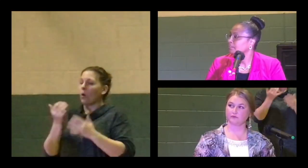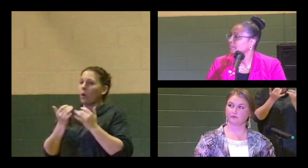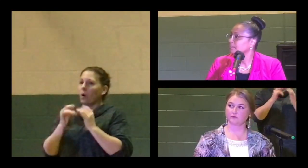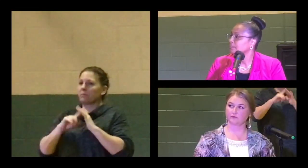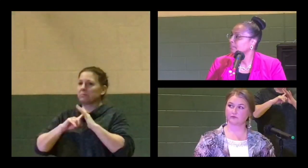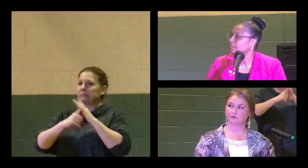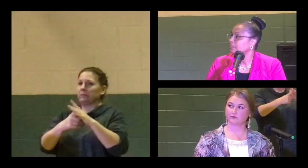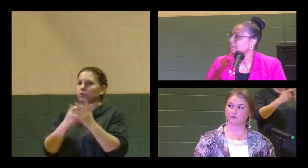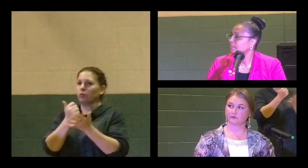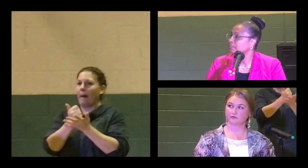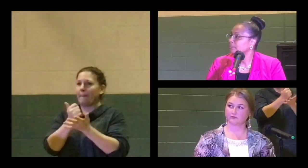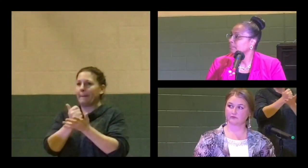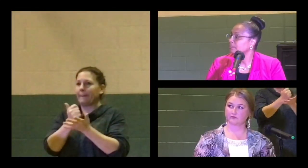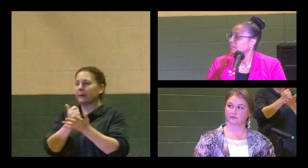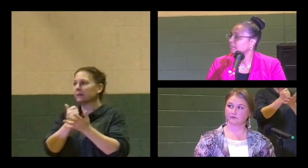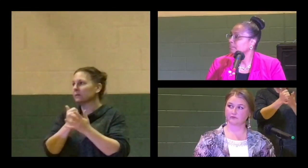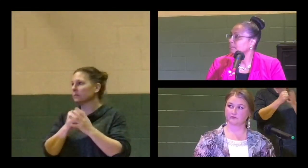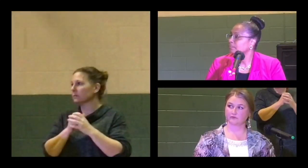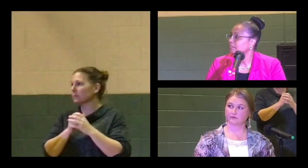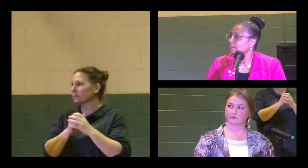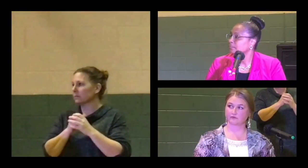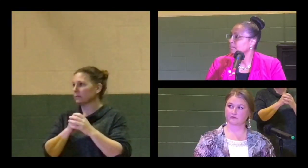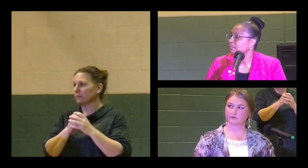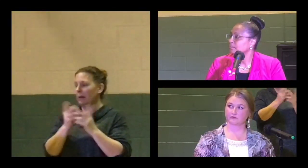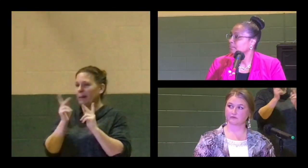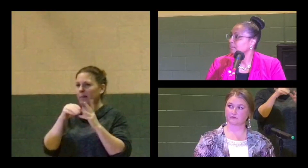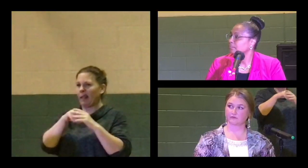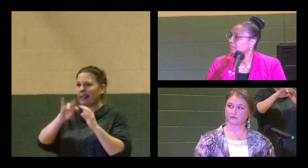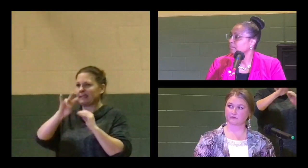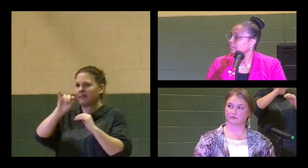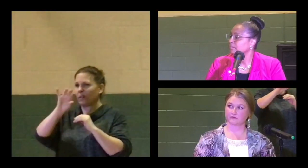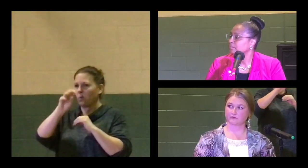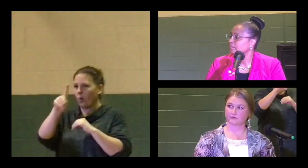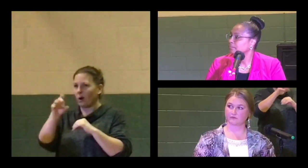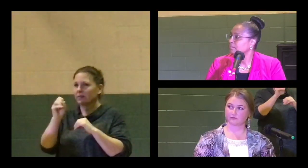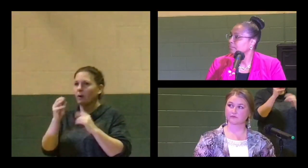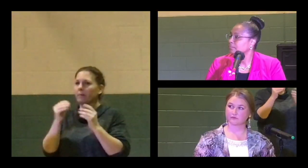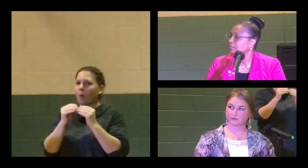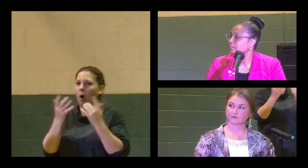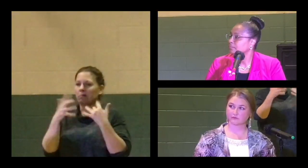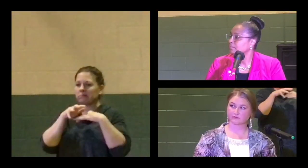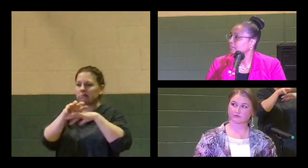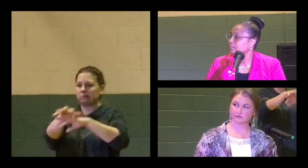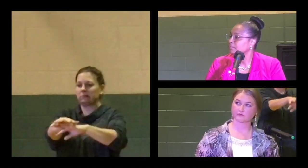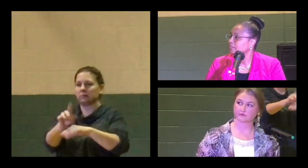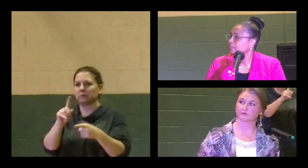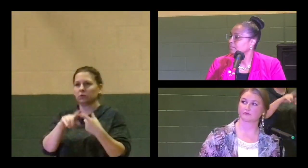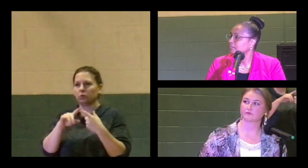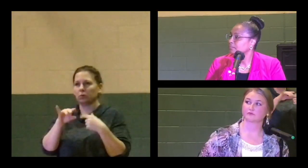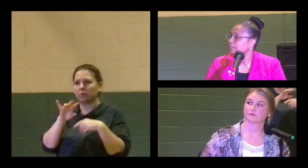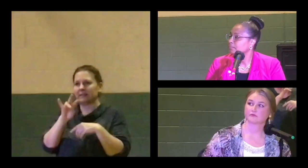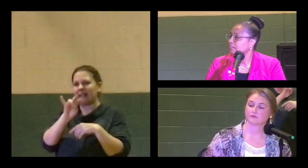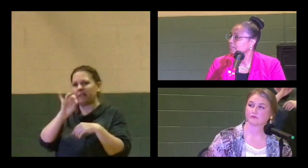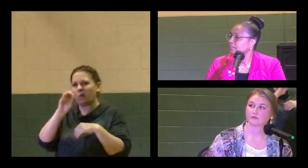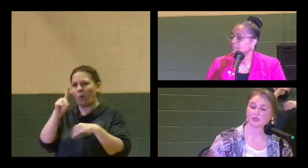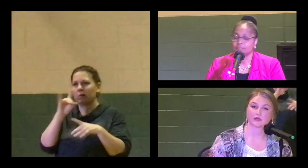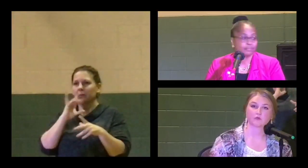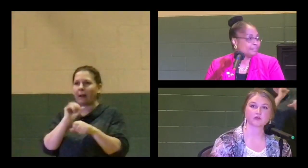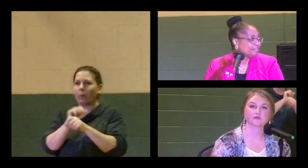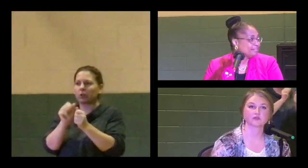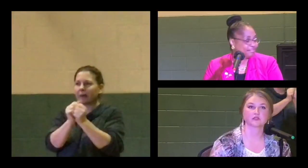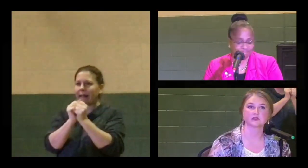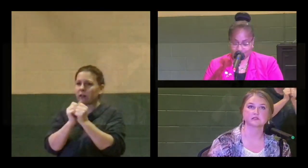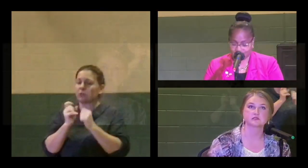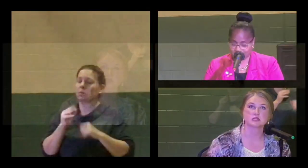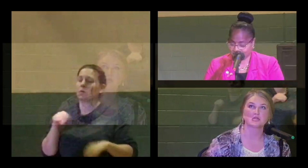bridge historic divides within the seventh ward and bring more cohesion to the ward? Yes. Yeah,